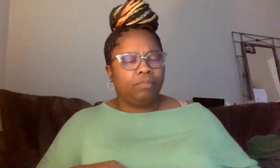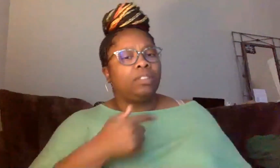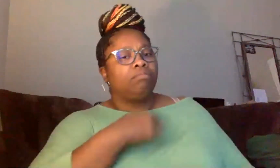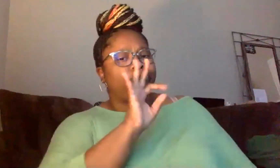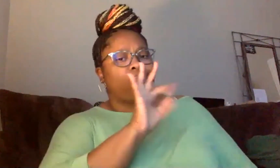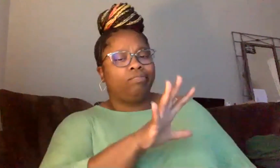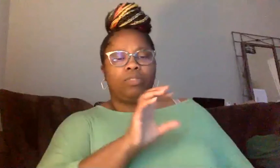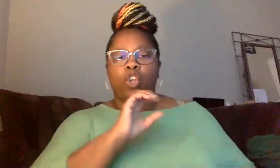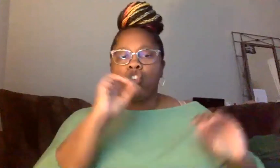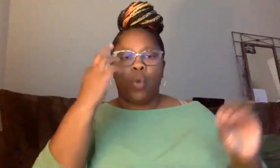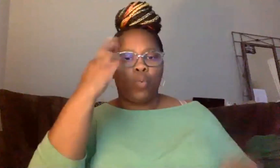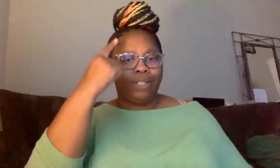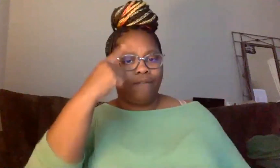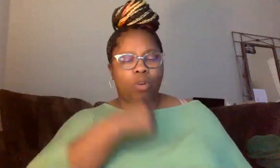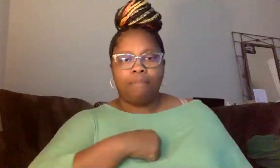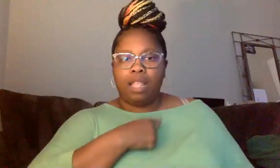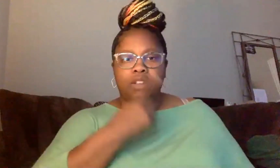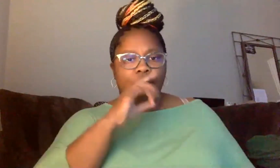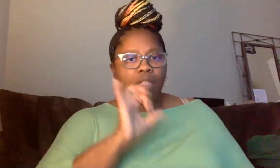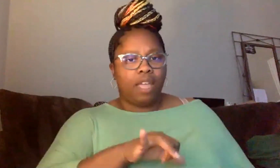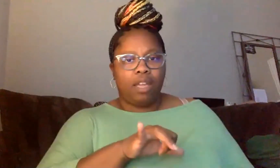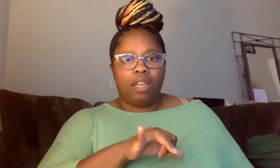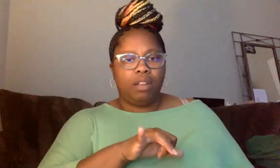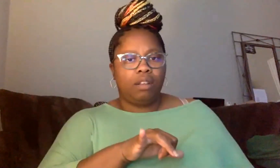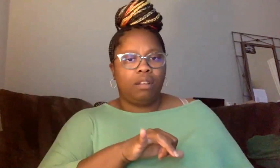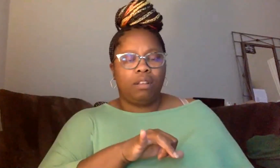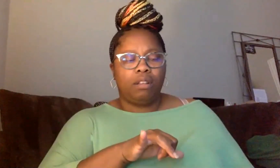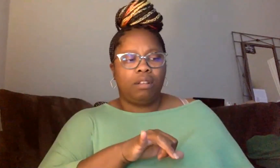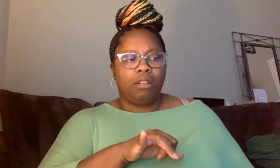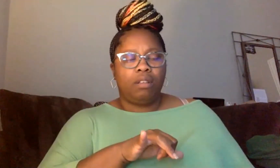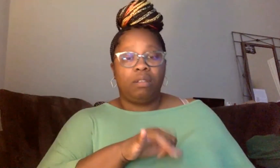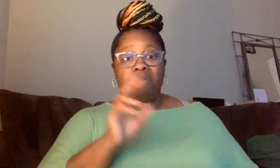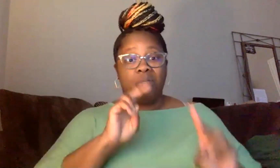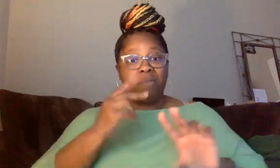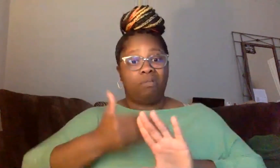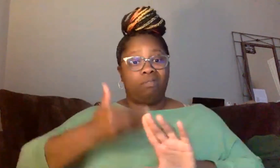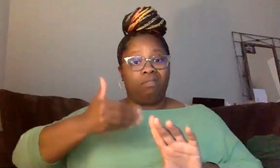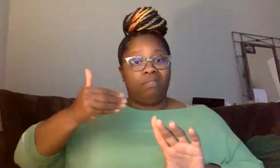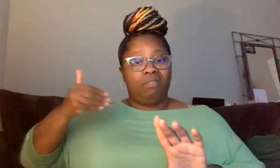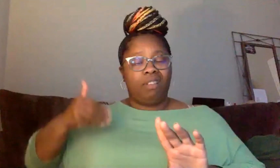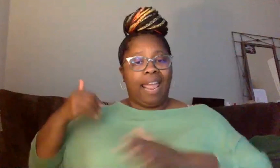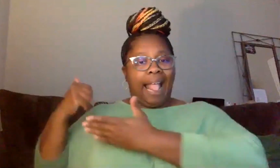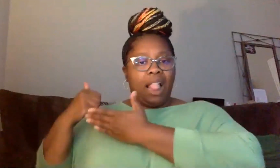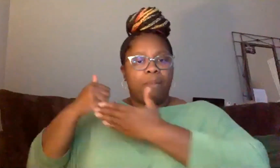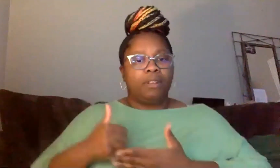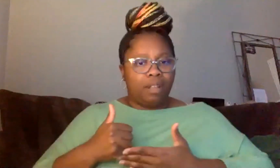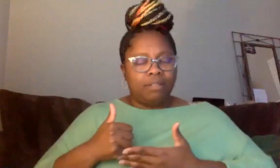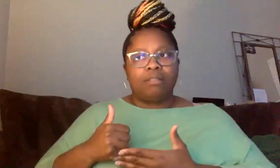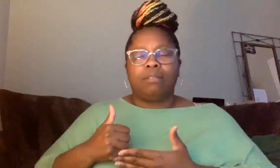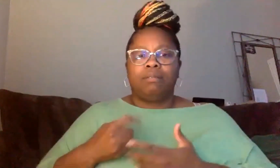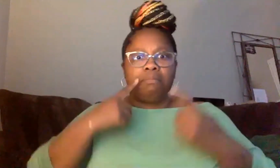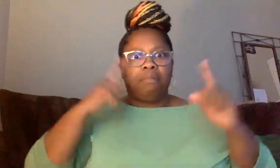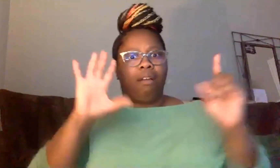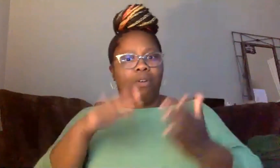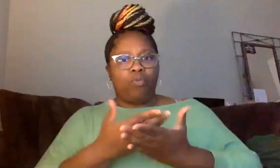to say that there's no reason to apologize for that because the, the generations before us, they got us to exactly where we needed to be in order to